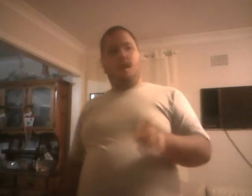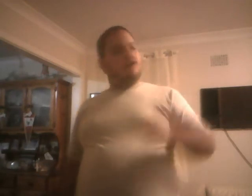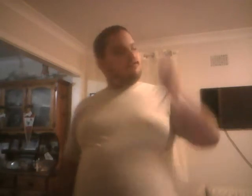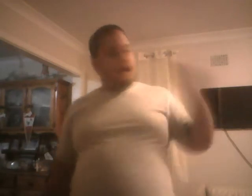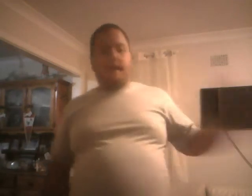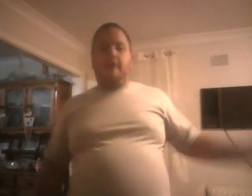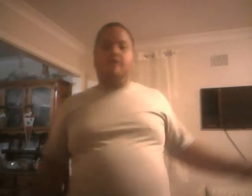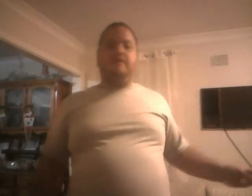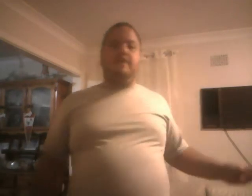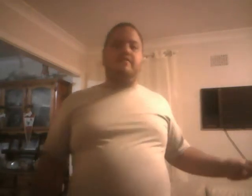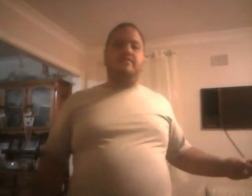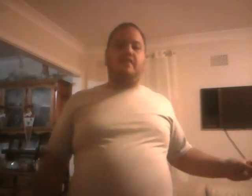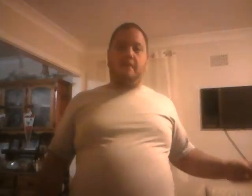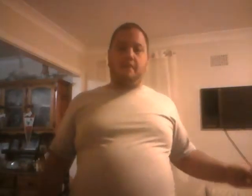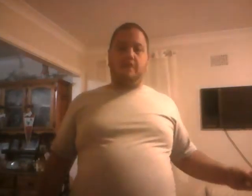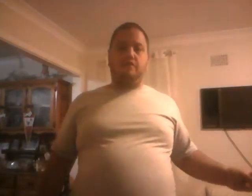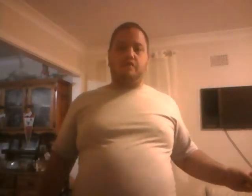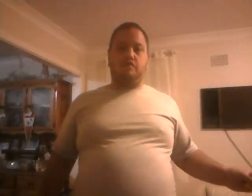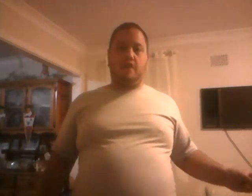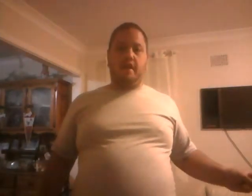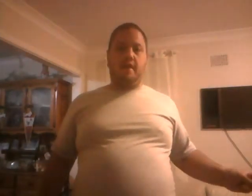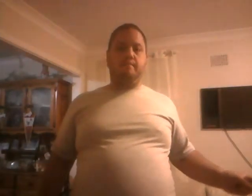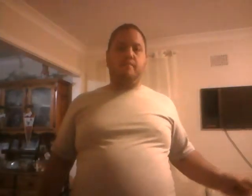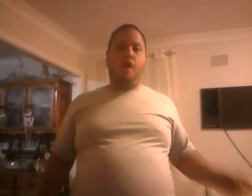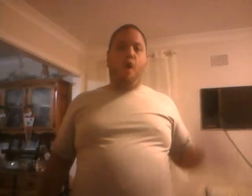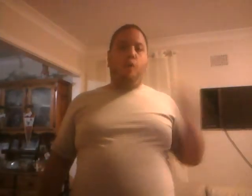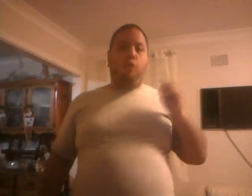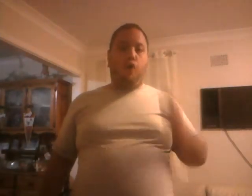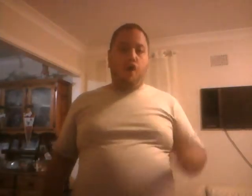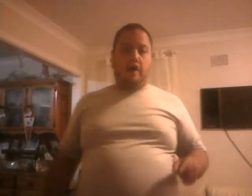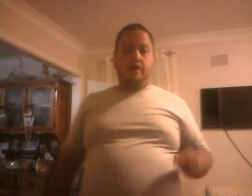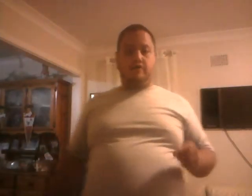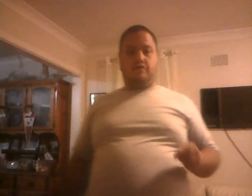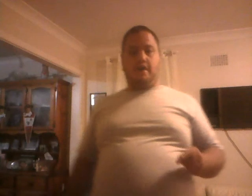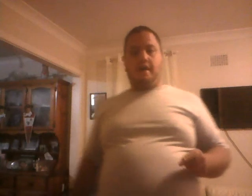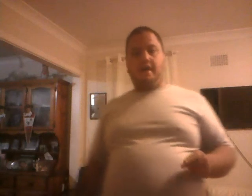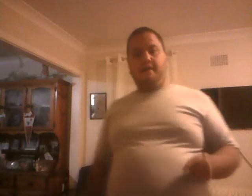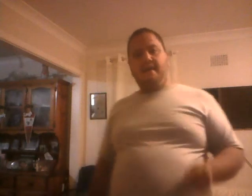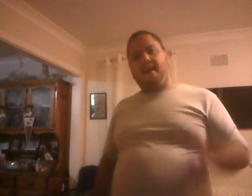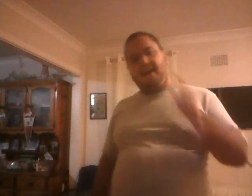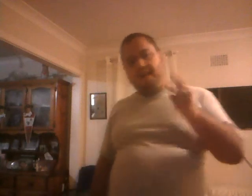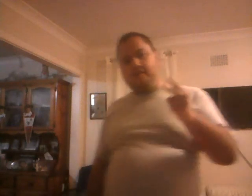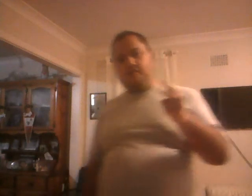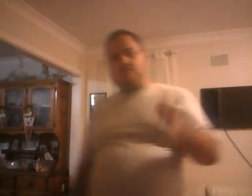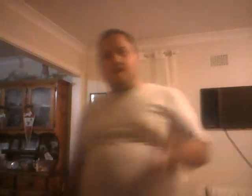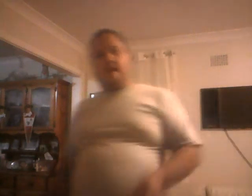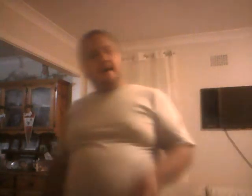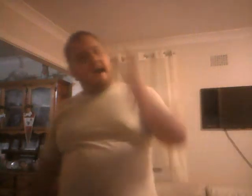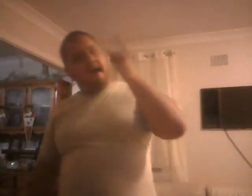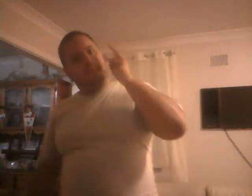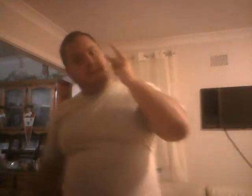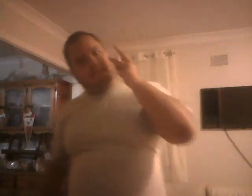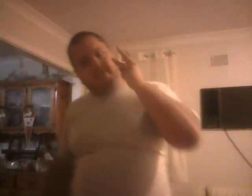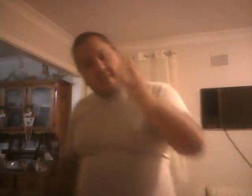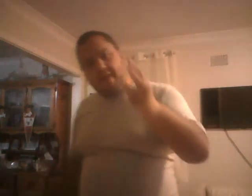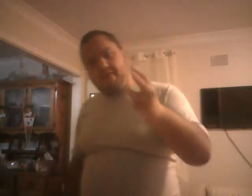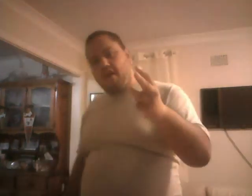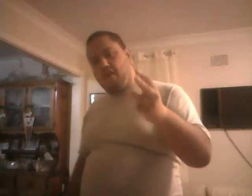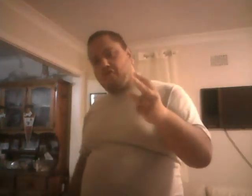try to get your visas to come here to Australia work in Australia, live in Australia and be safe in